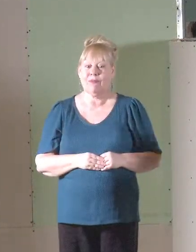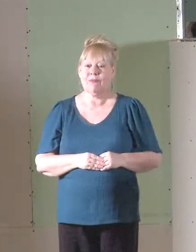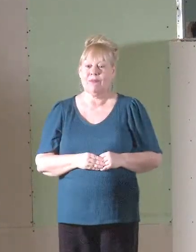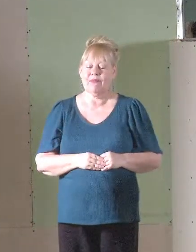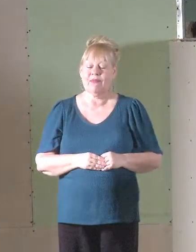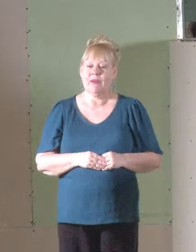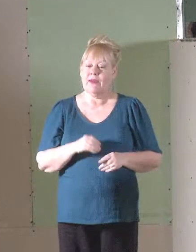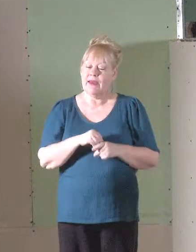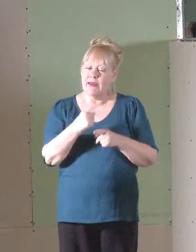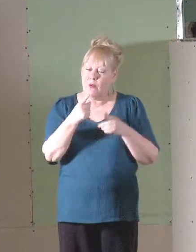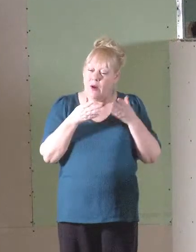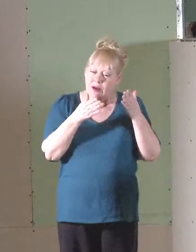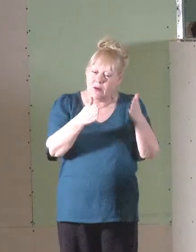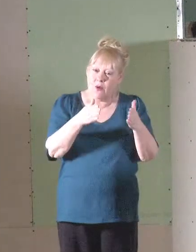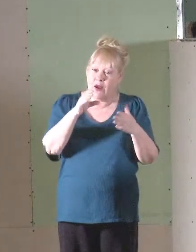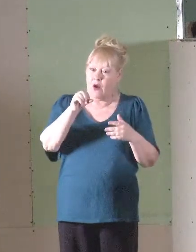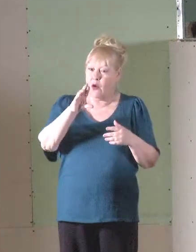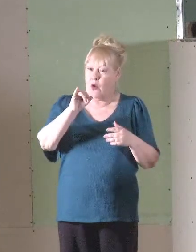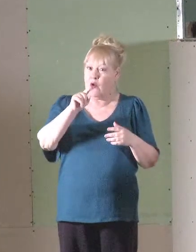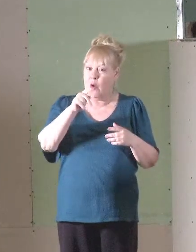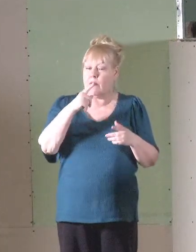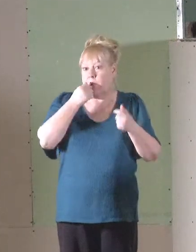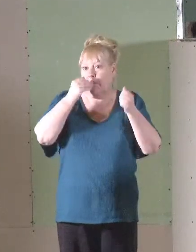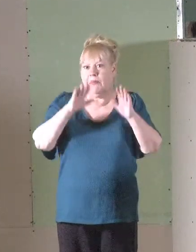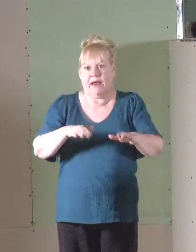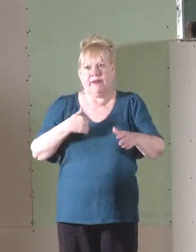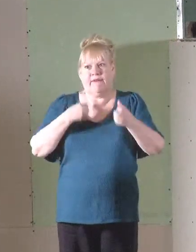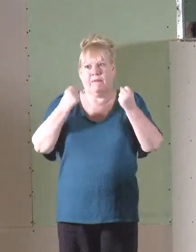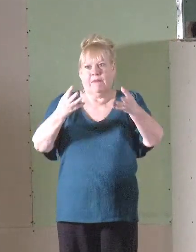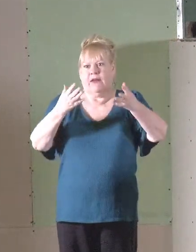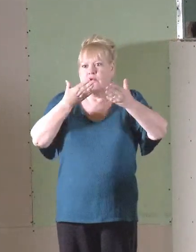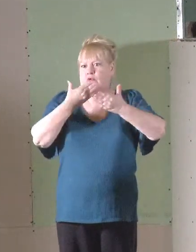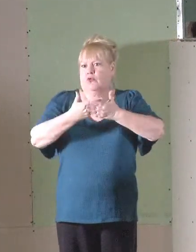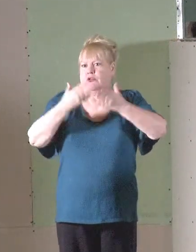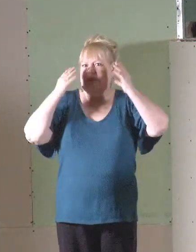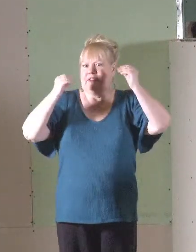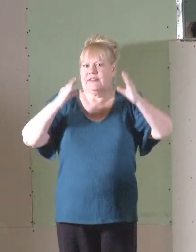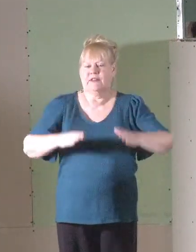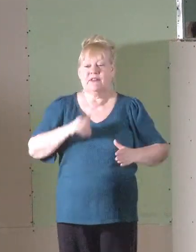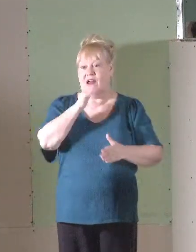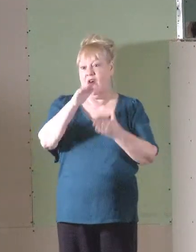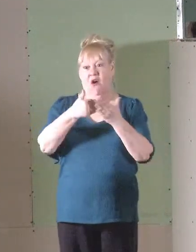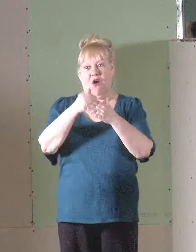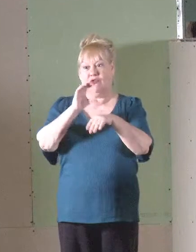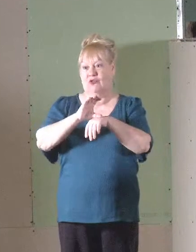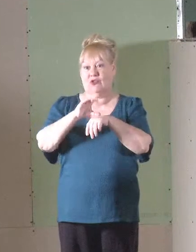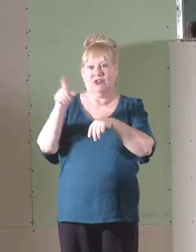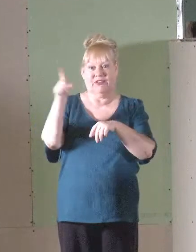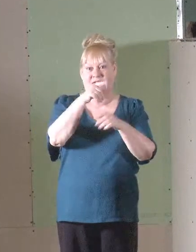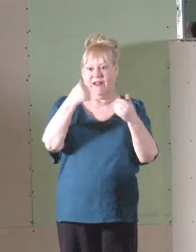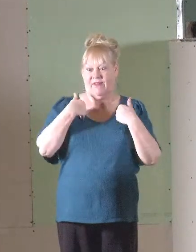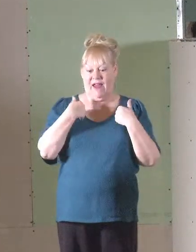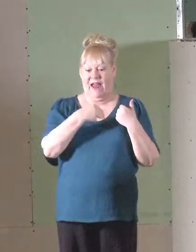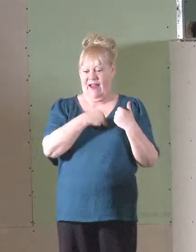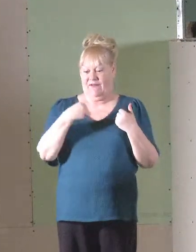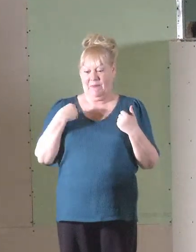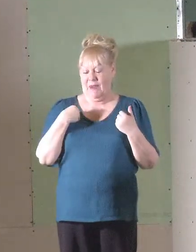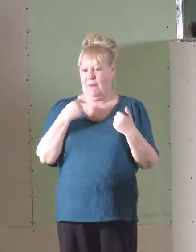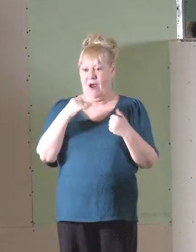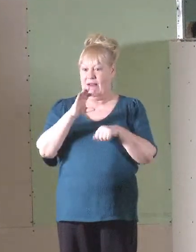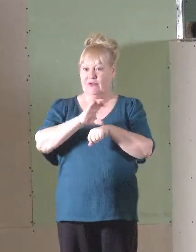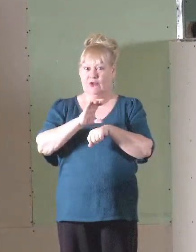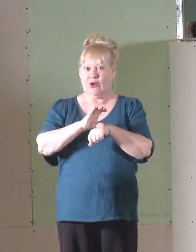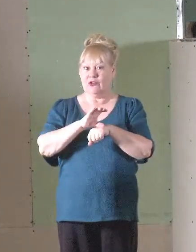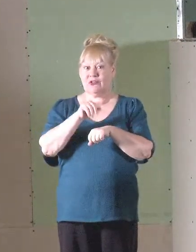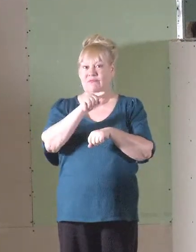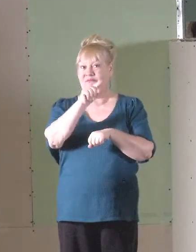And so in one way, Corinth is really blessed that they have a lot of teachers. Not every church has that blessing. I've been members, a member of